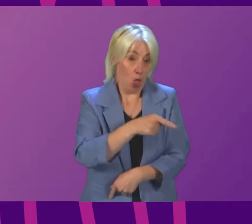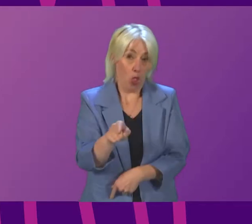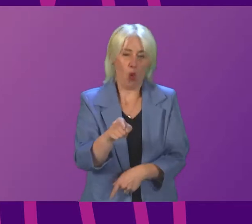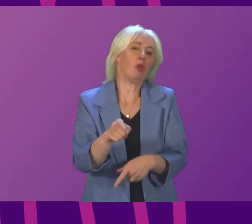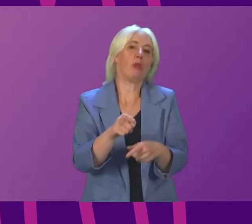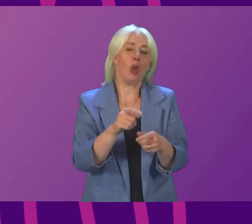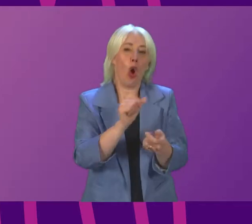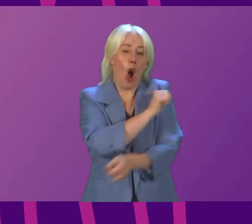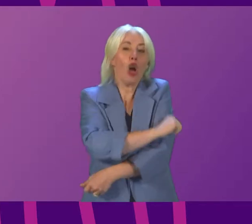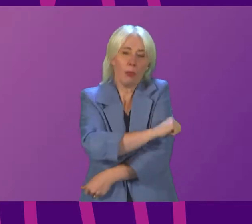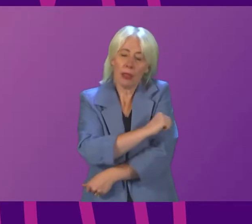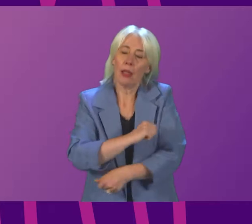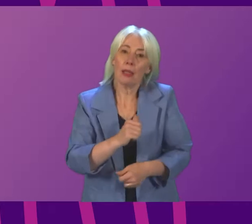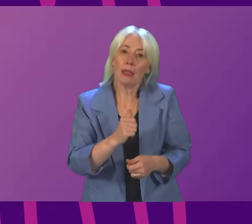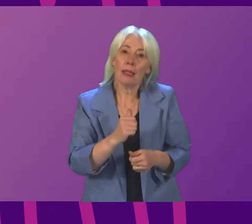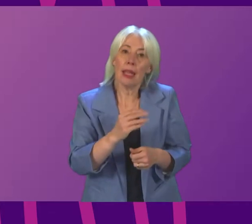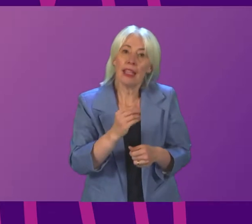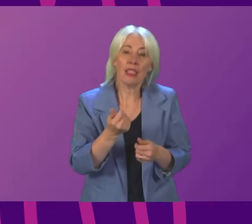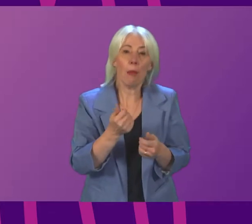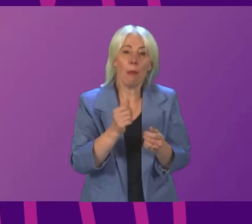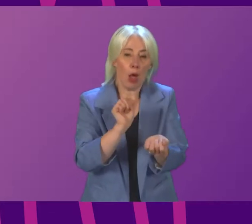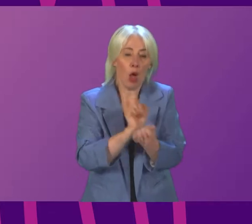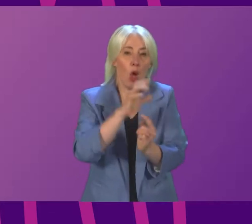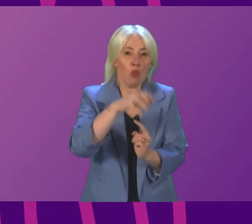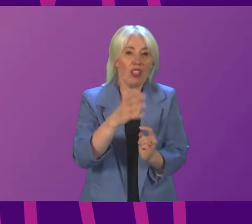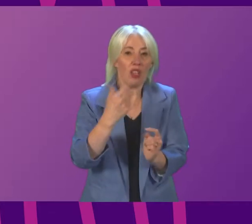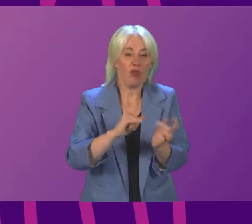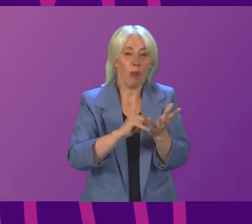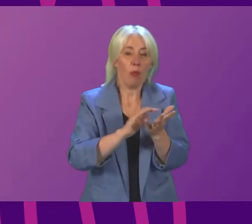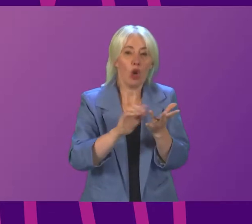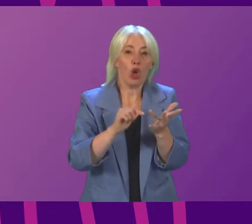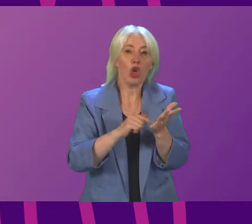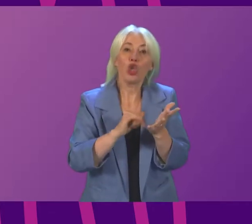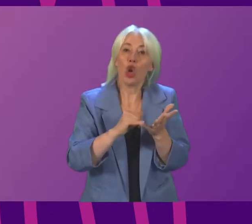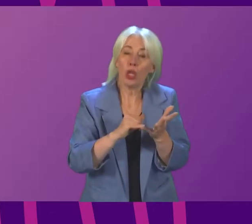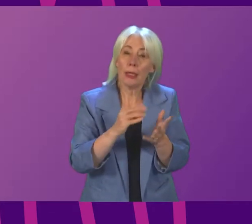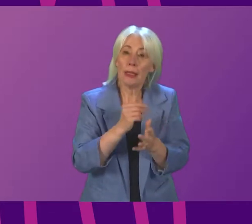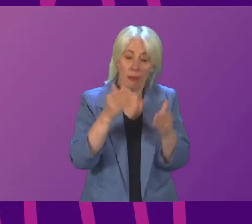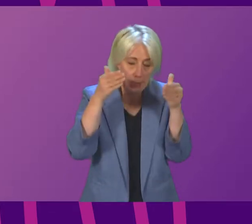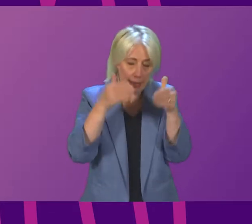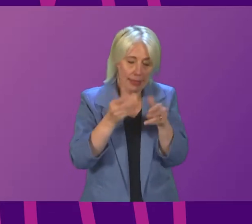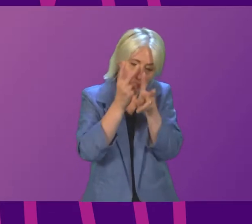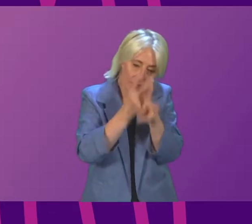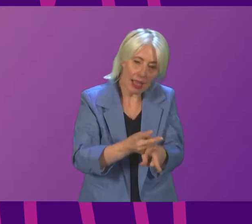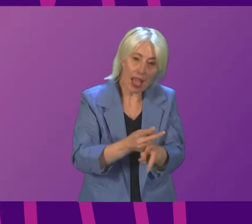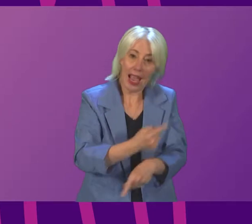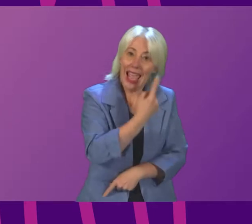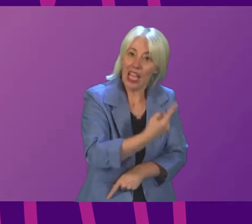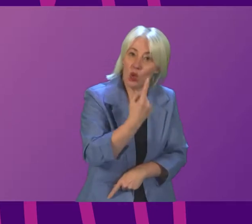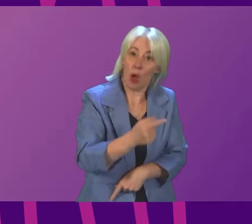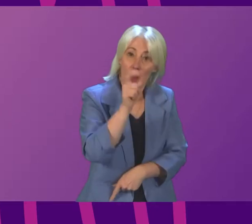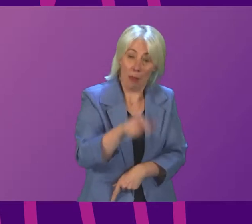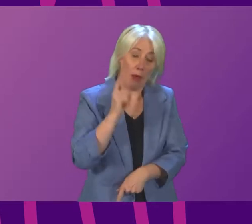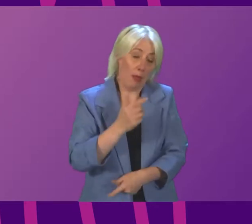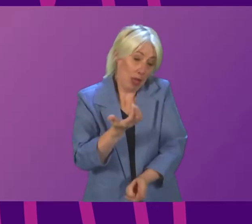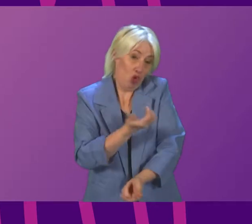shots prisoners. Some, if not all of them, are in intensive care. Each of them needed an ambulance, while our ambulance service is